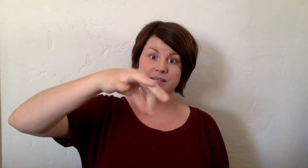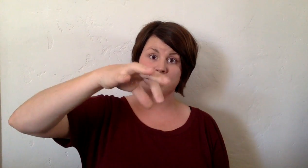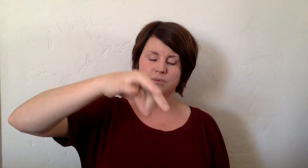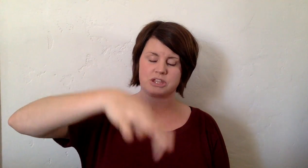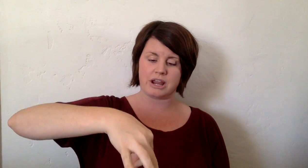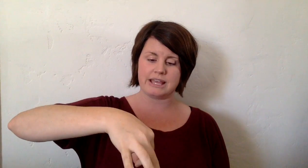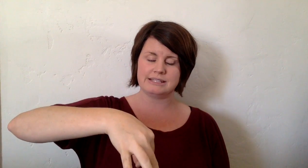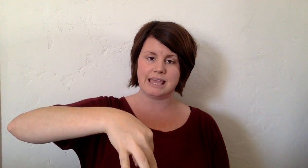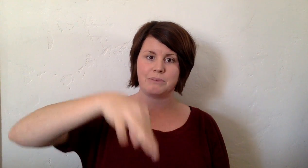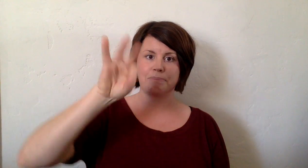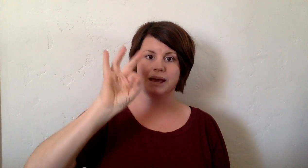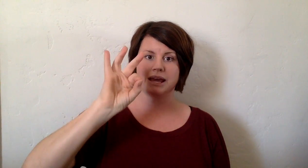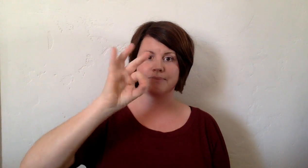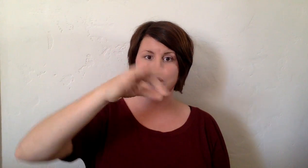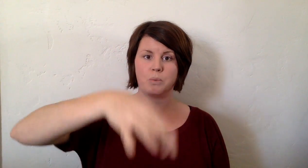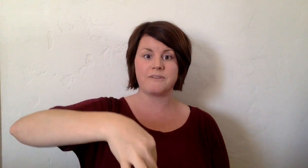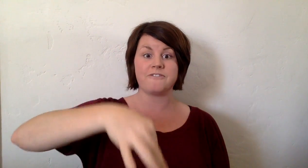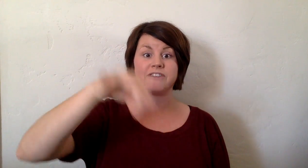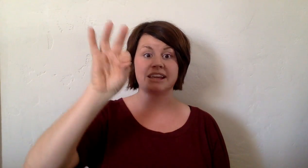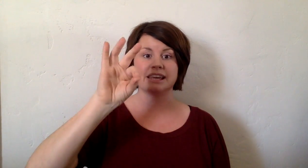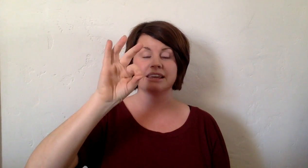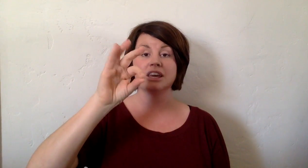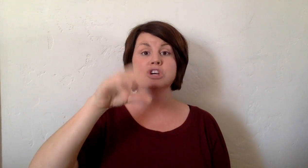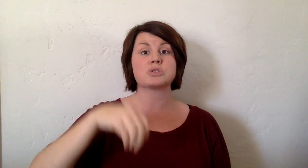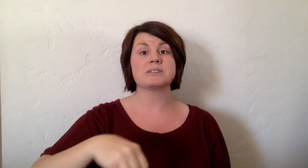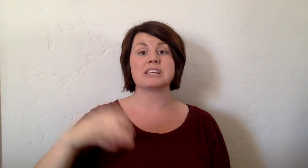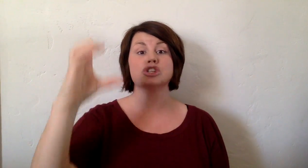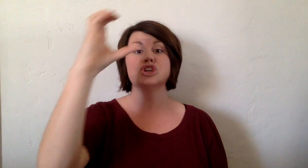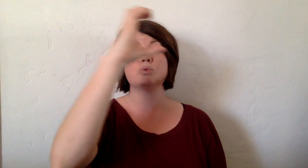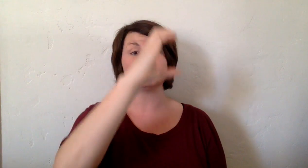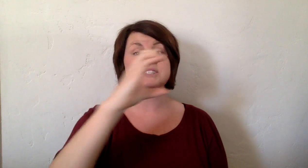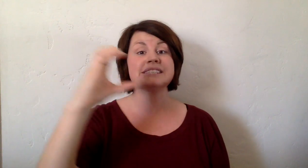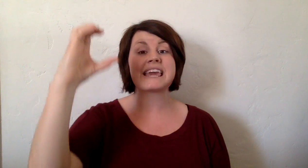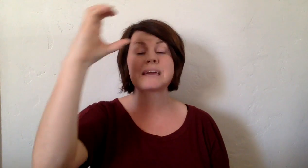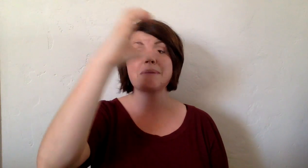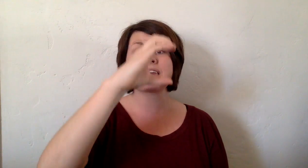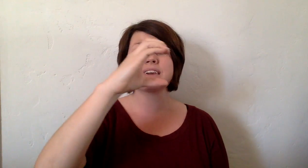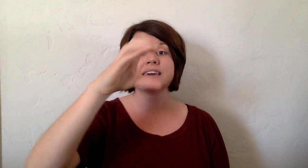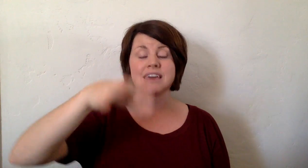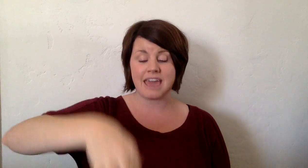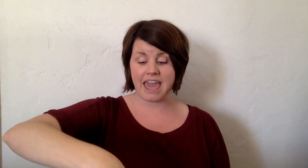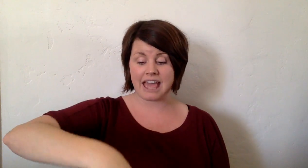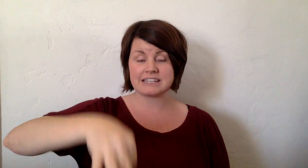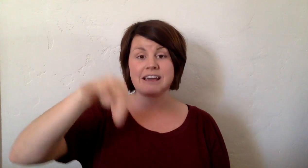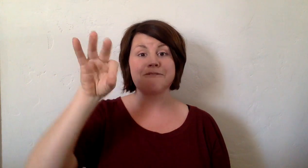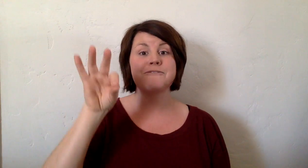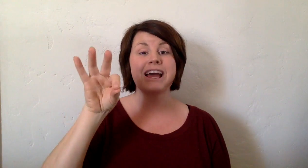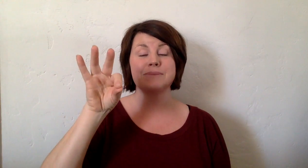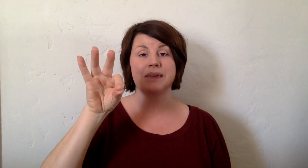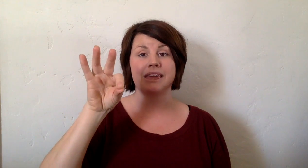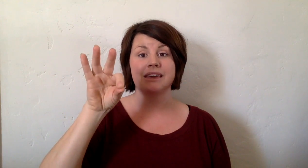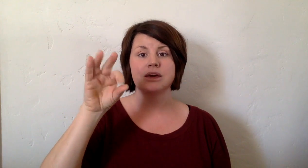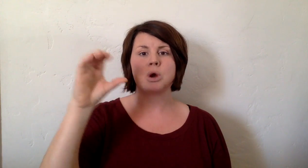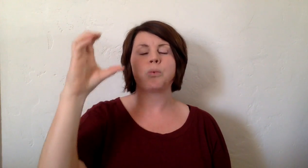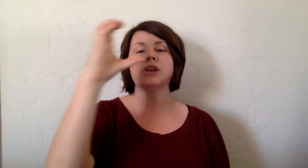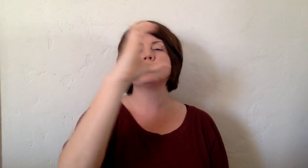something with our hands and we pick it up. We find it. So it says, You will seek me and find me when you